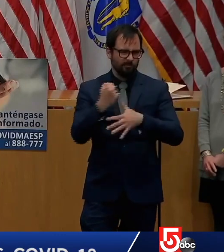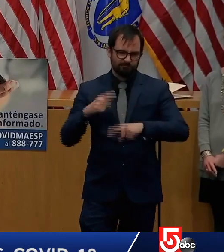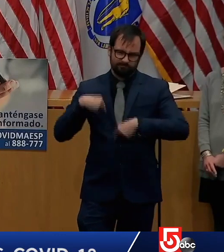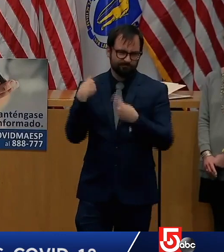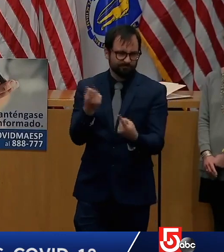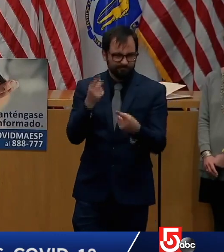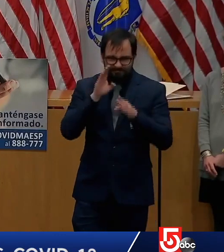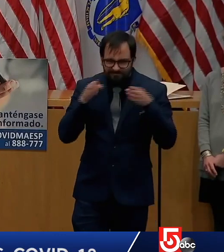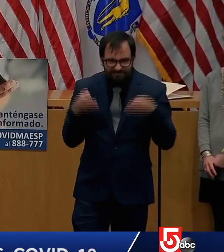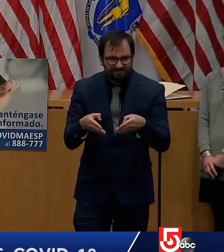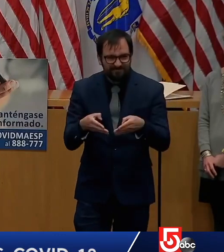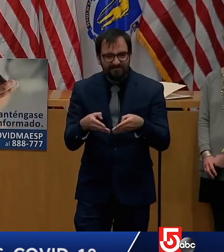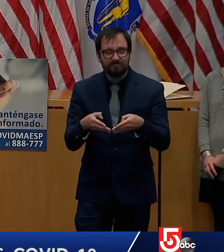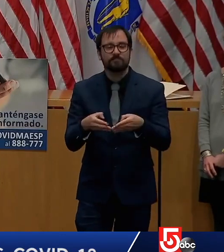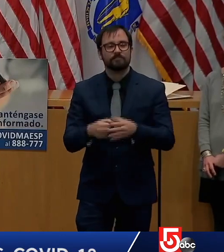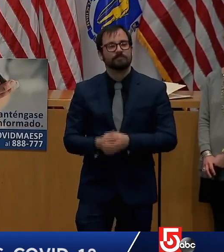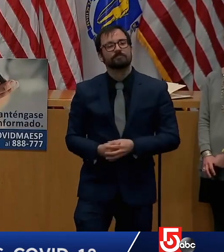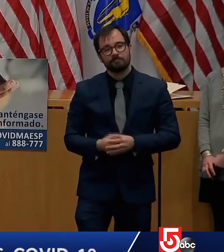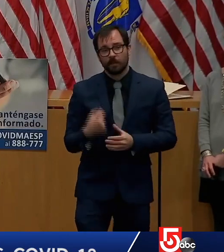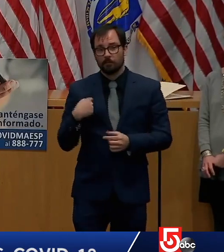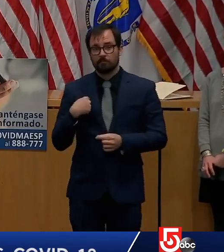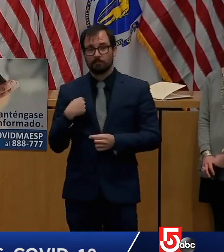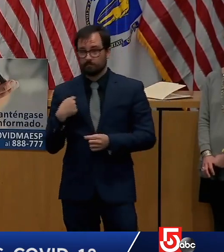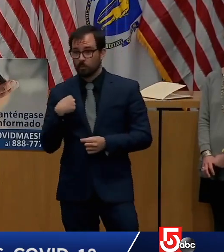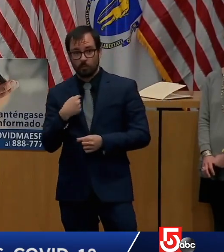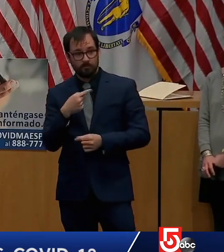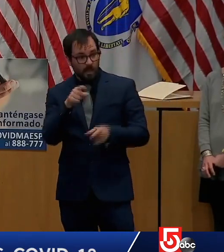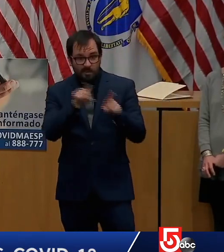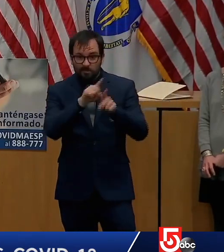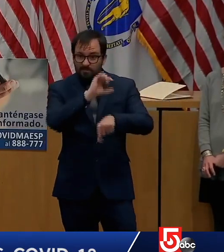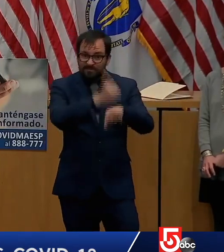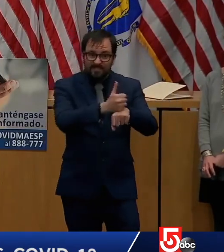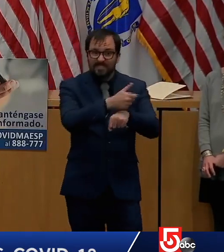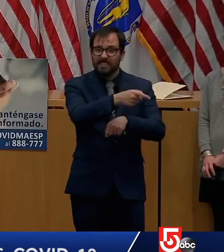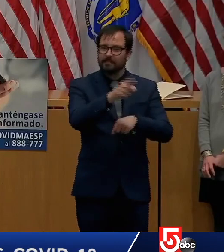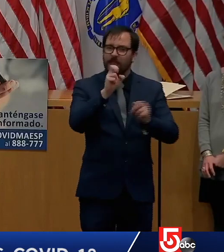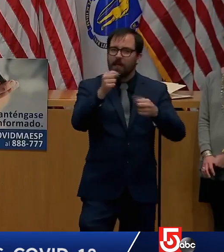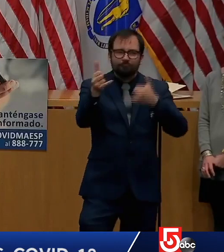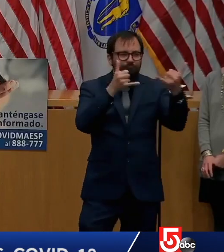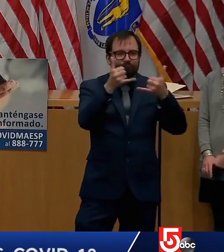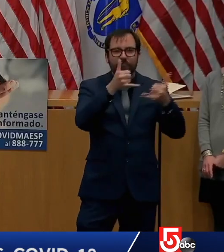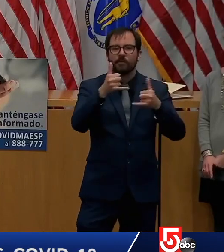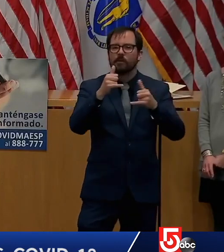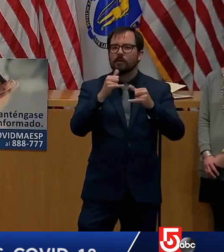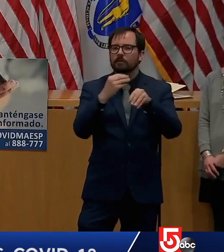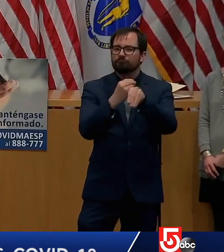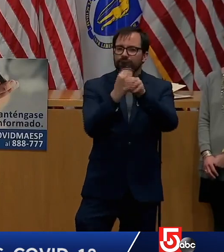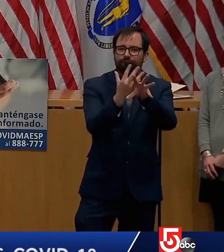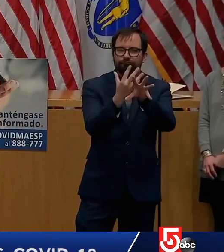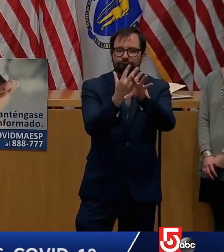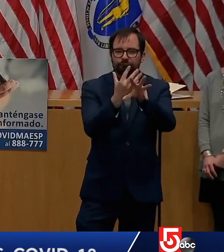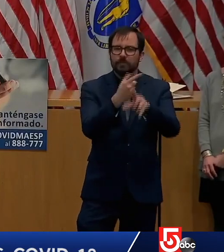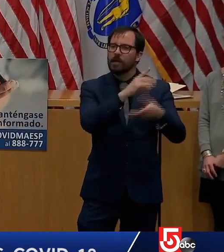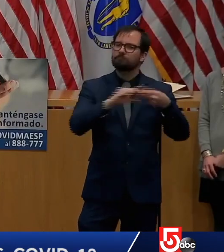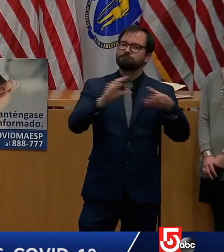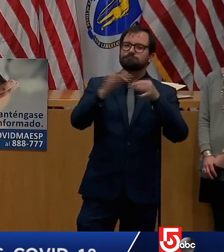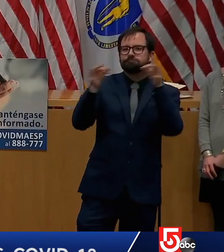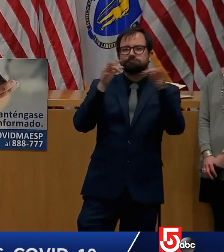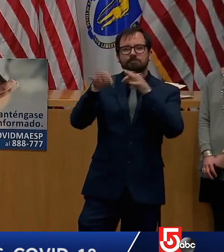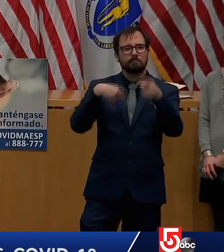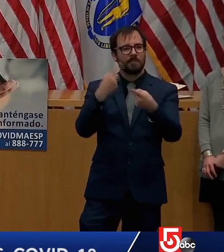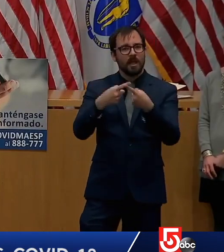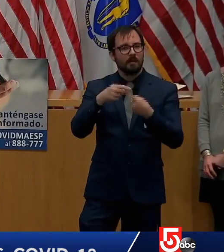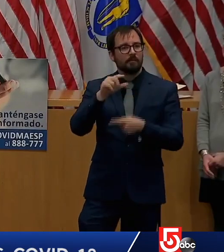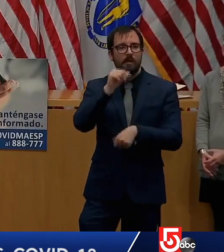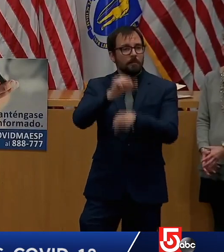in English and Spanish to help people work their way through that system. I mean, we want people to get access to the resources that they need